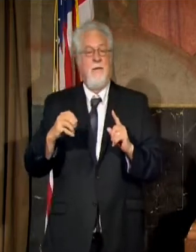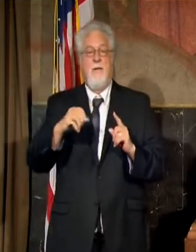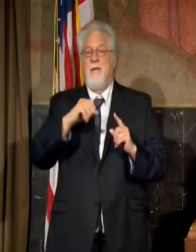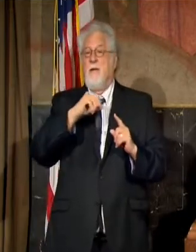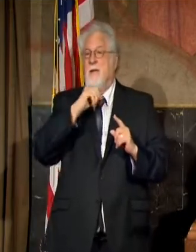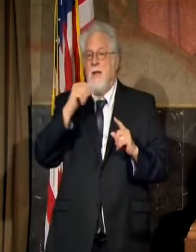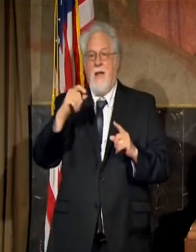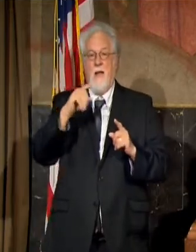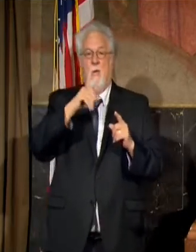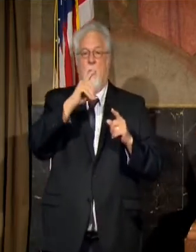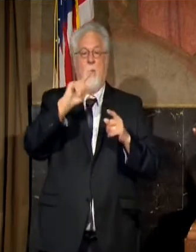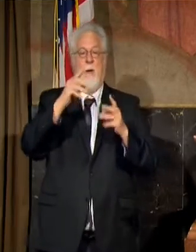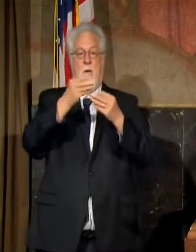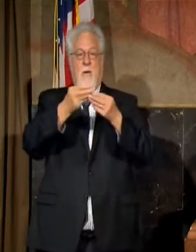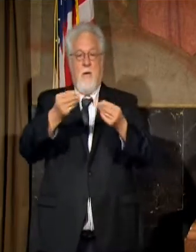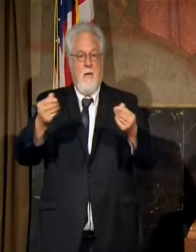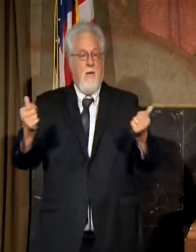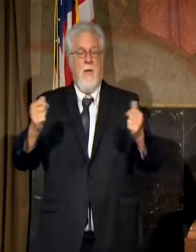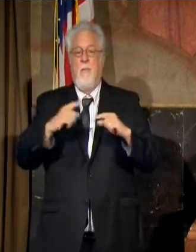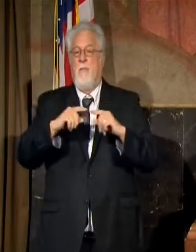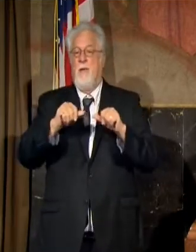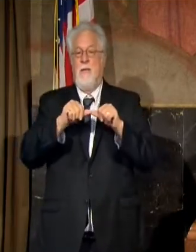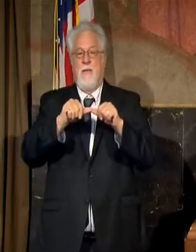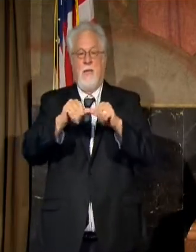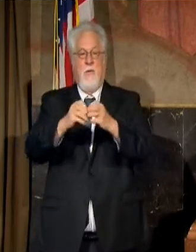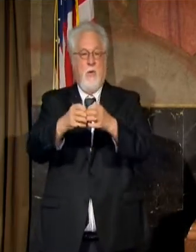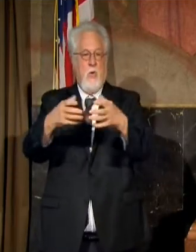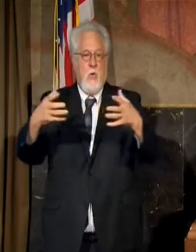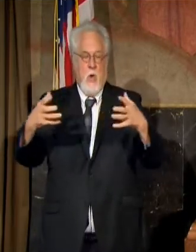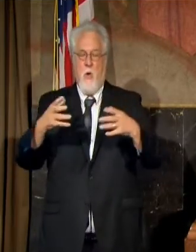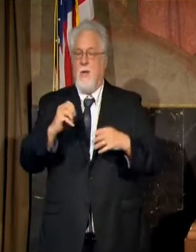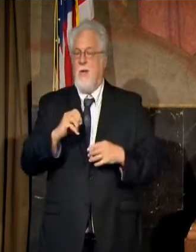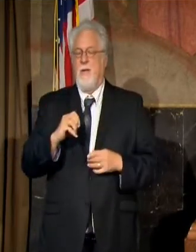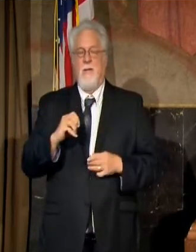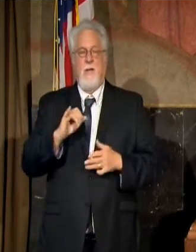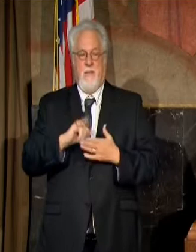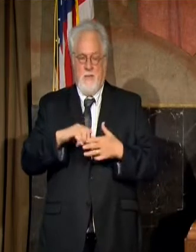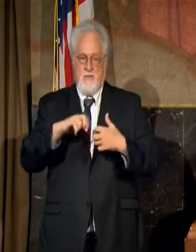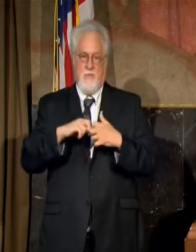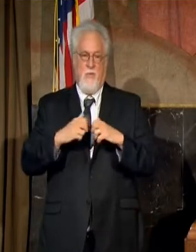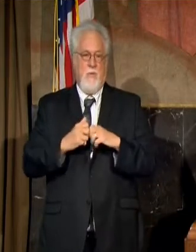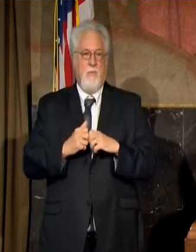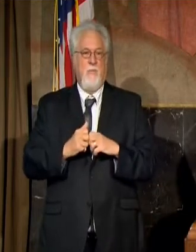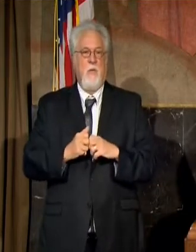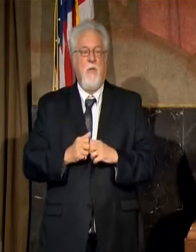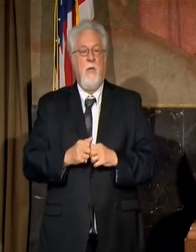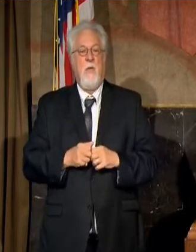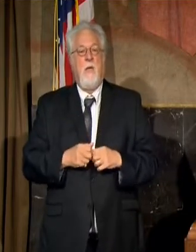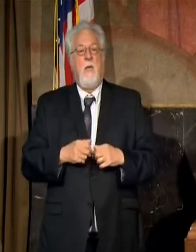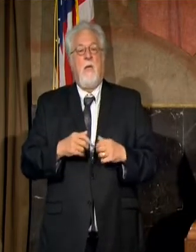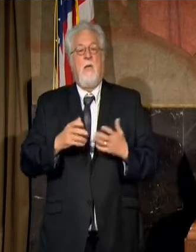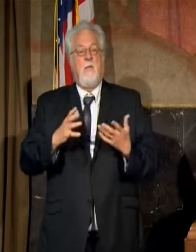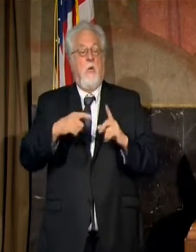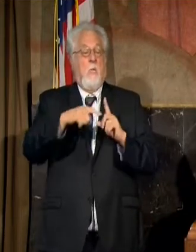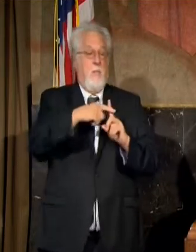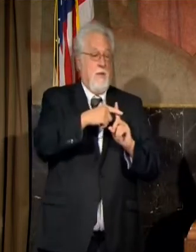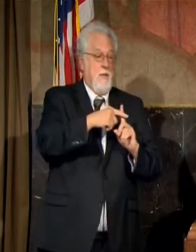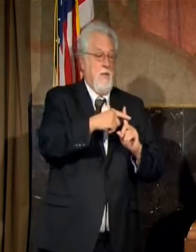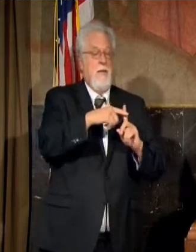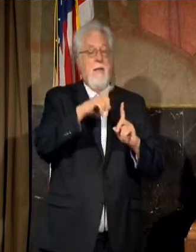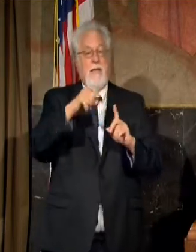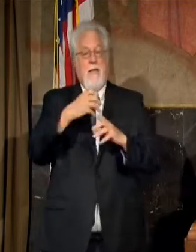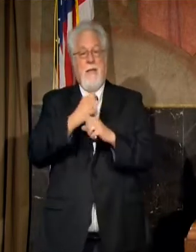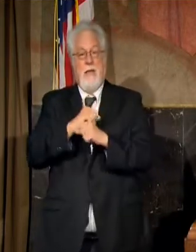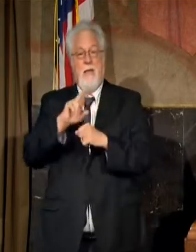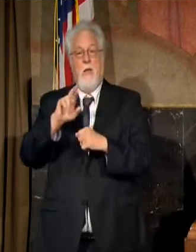at a rate where that's dissipating but continuing to grow, and that's a problem. And so just like the positivity rate, we need to get our